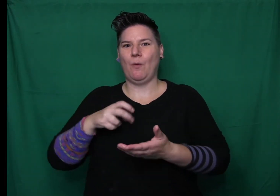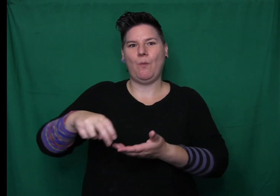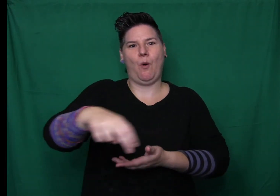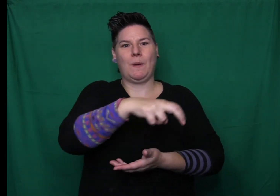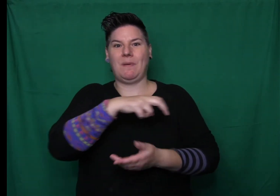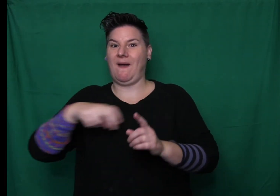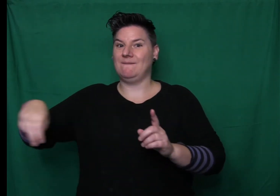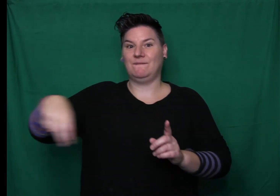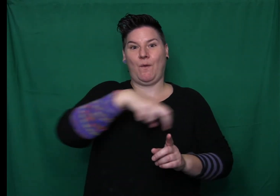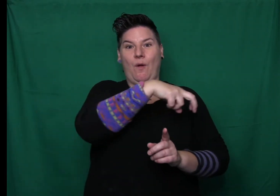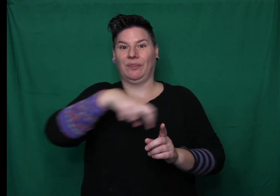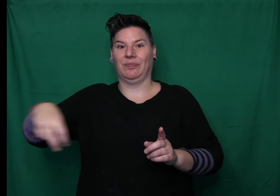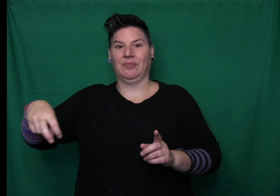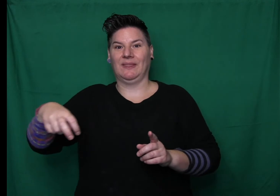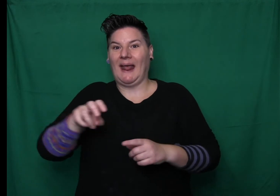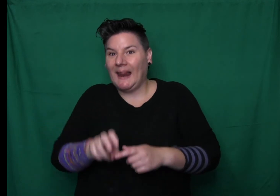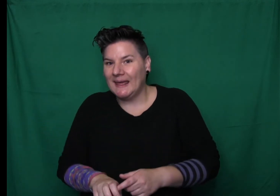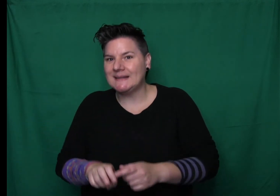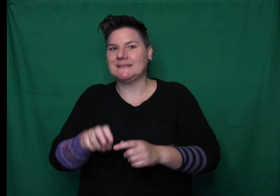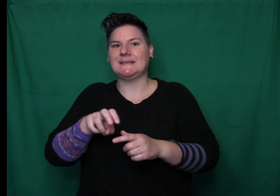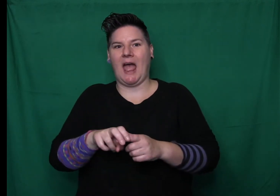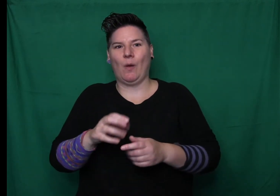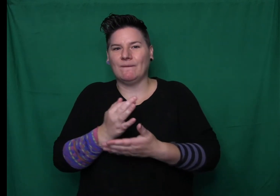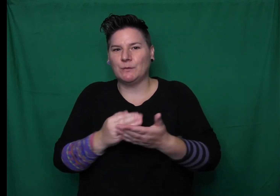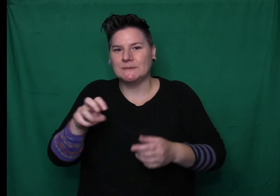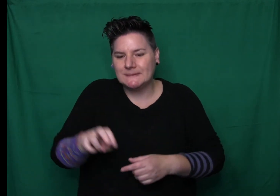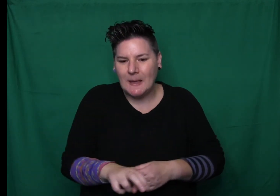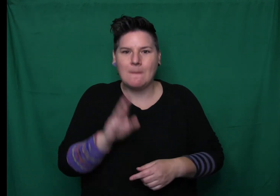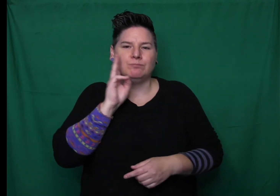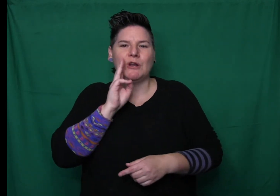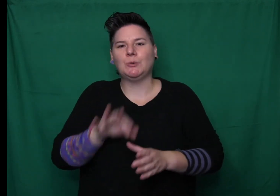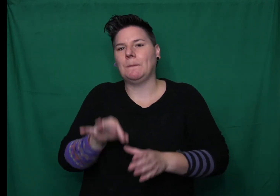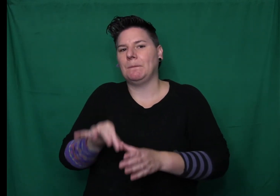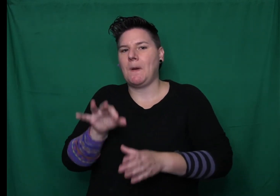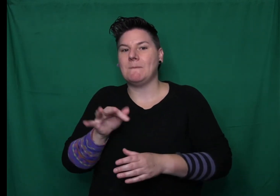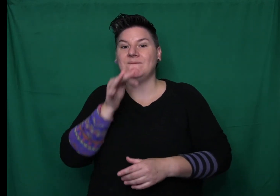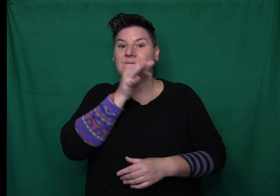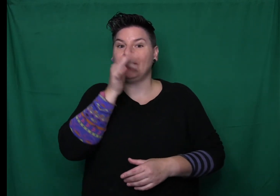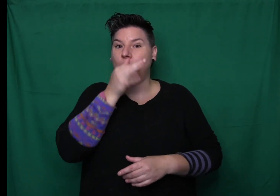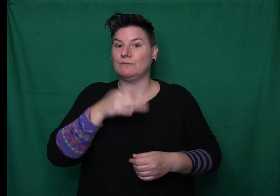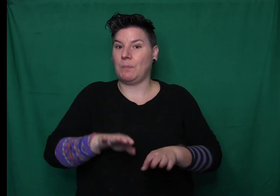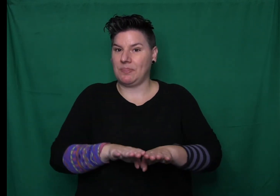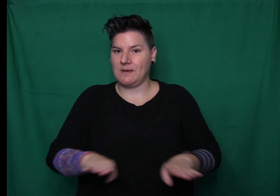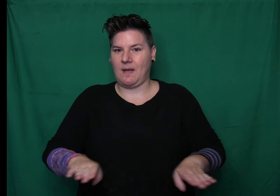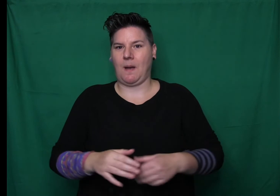Gink stepped on his magician's cloak and stumbled. He got all tangled up. Dory